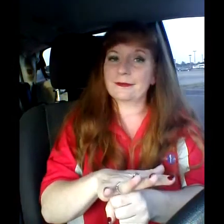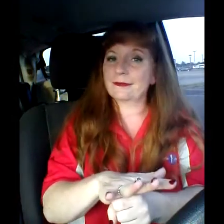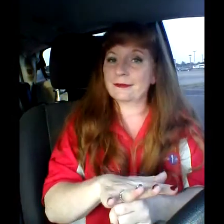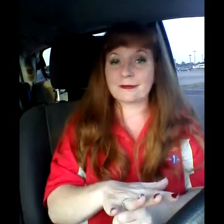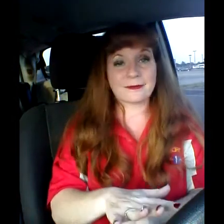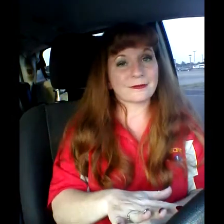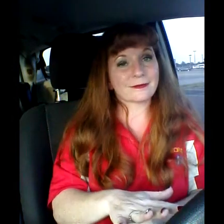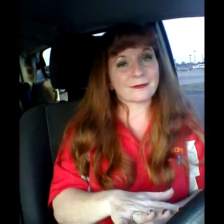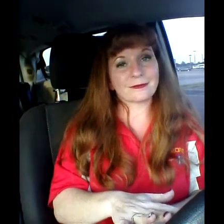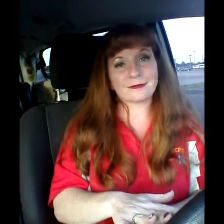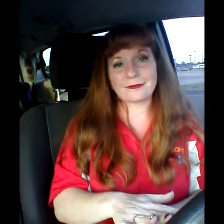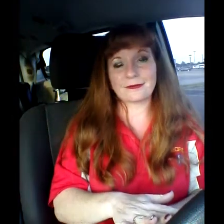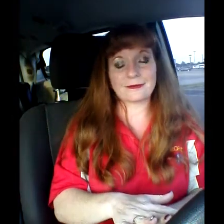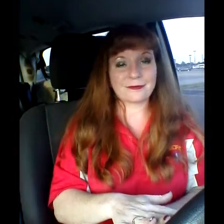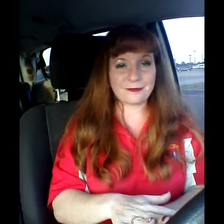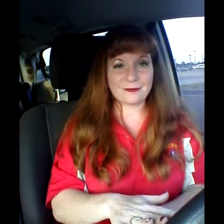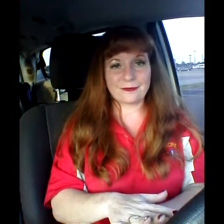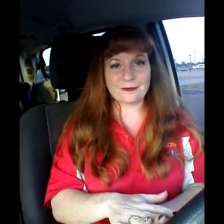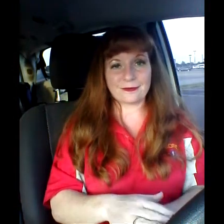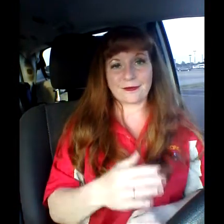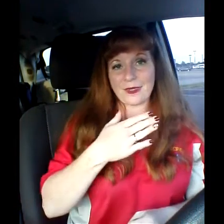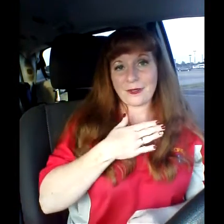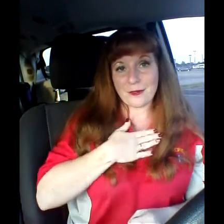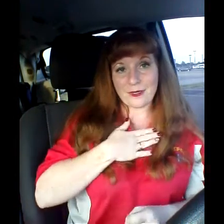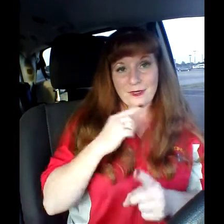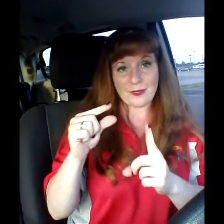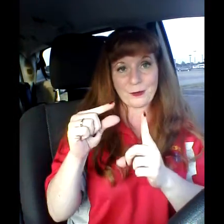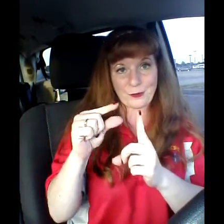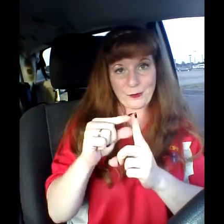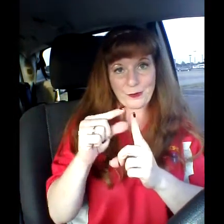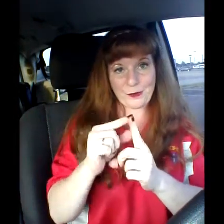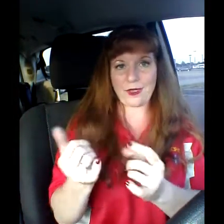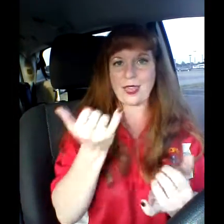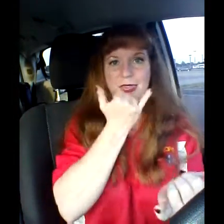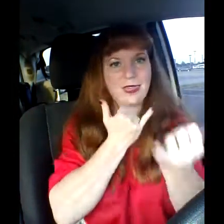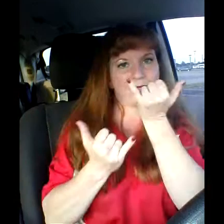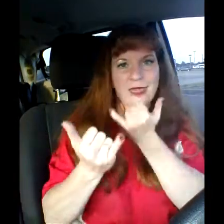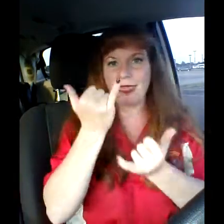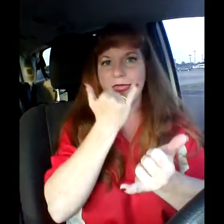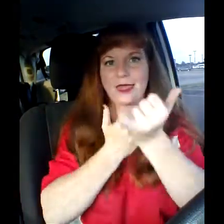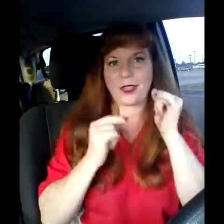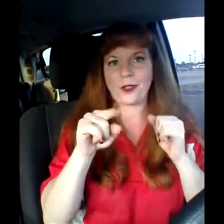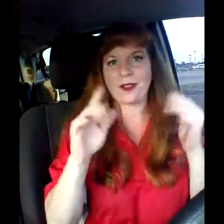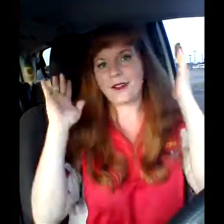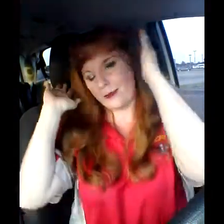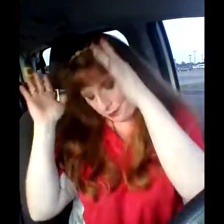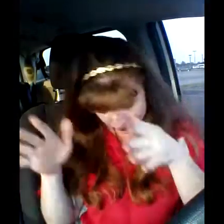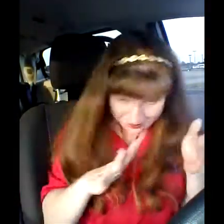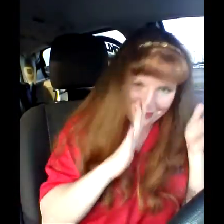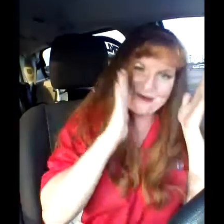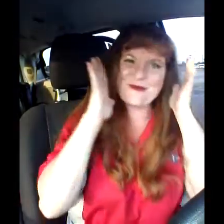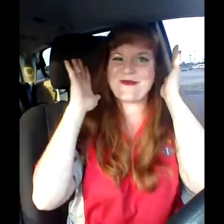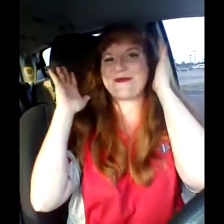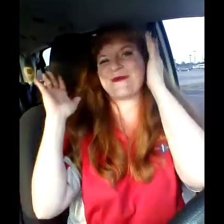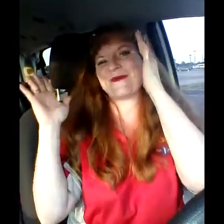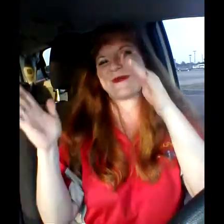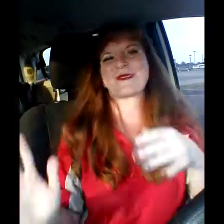with that. And your pain works You get my head spinning